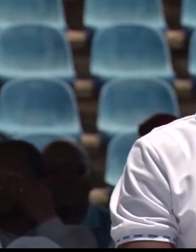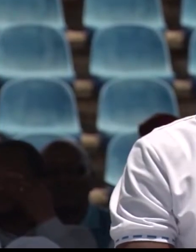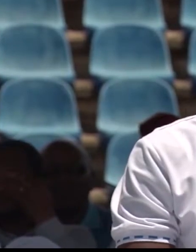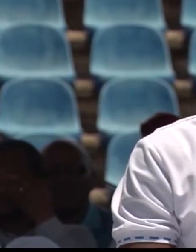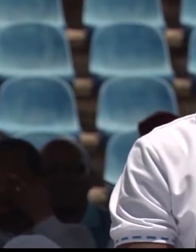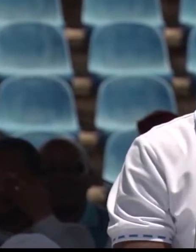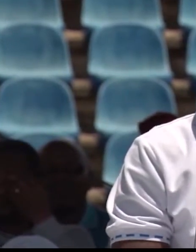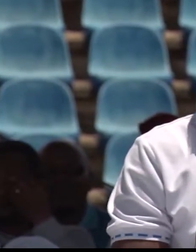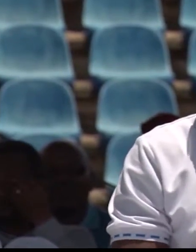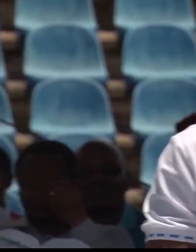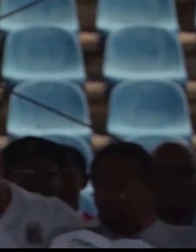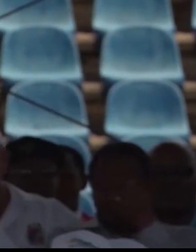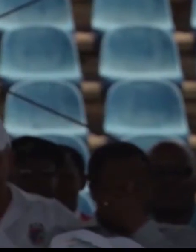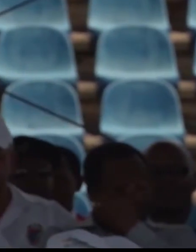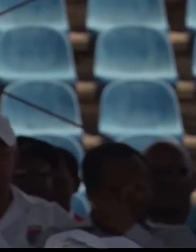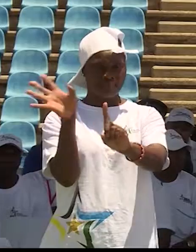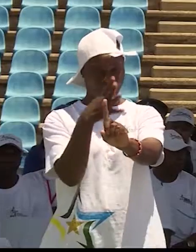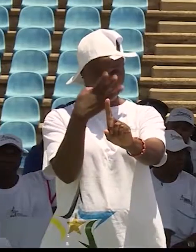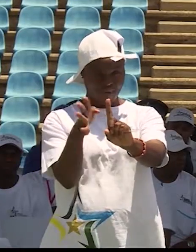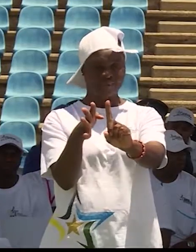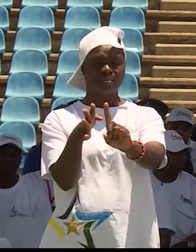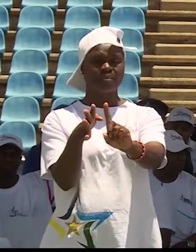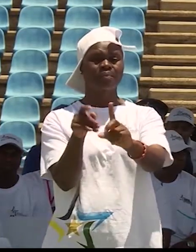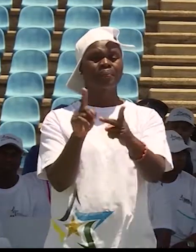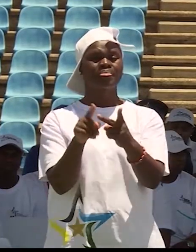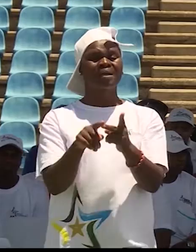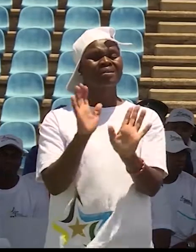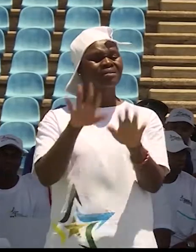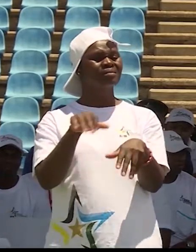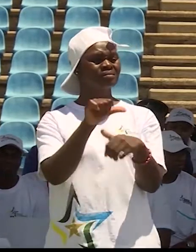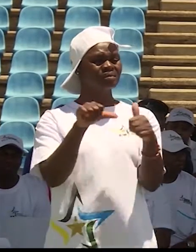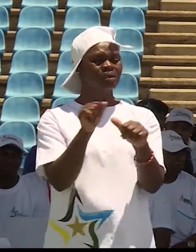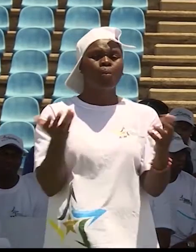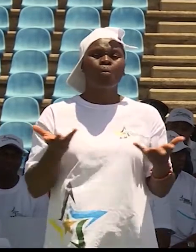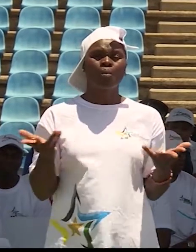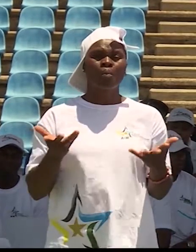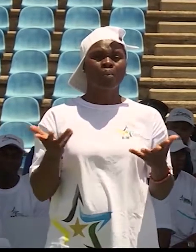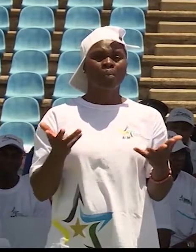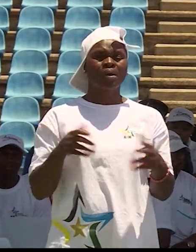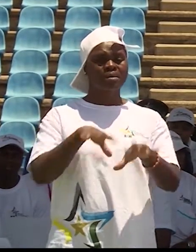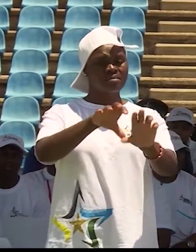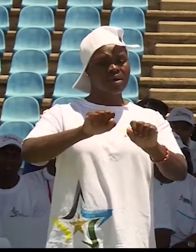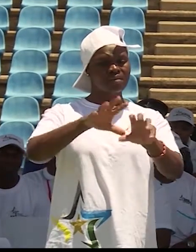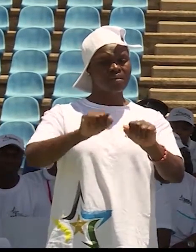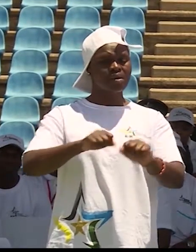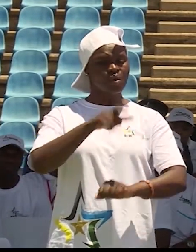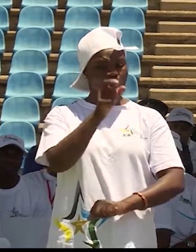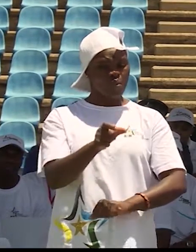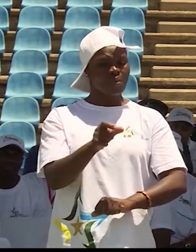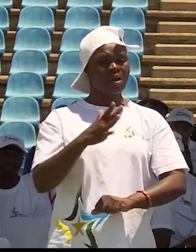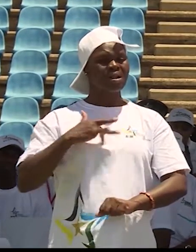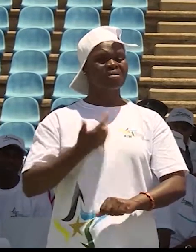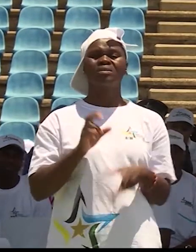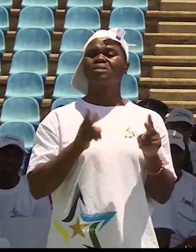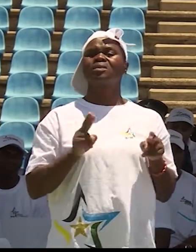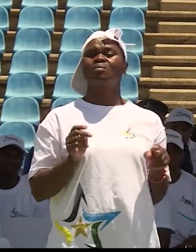of decreasing, it is increasing. We can't live in a society whereby the taking of human life is a